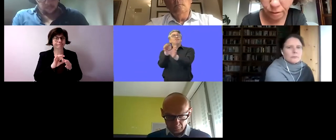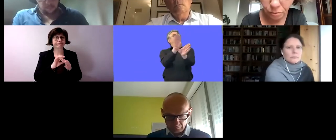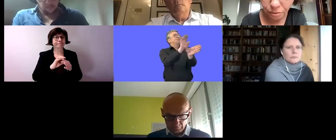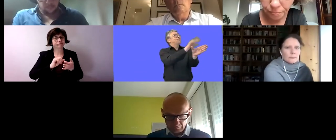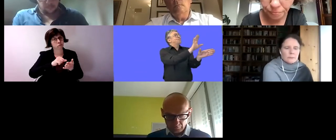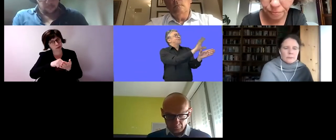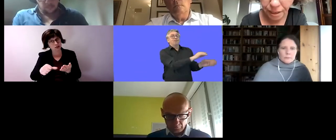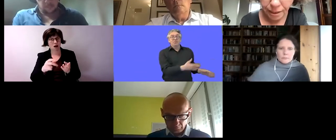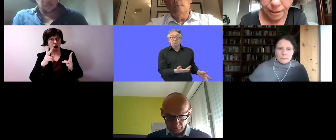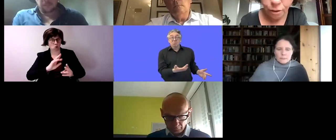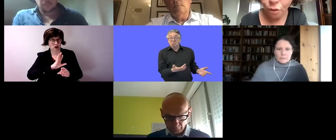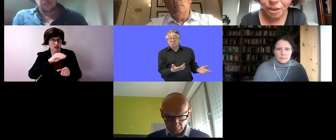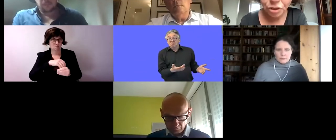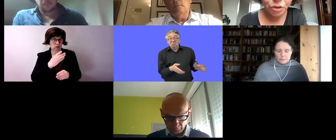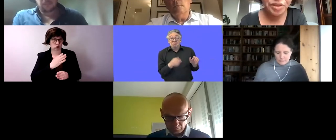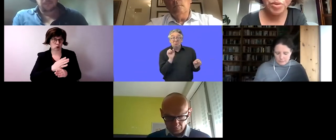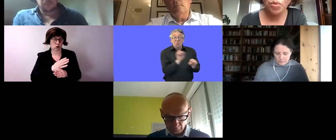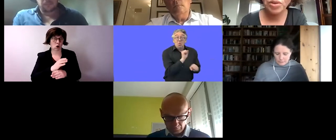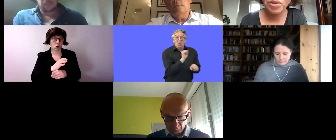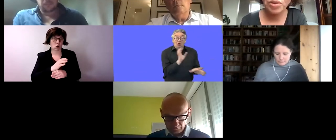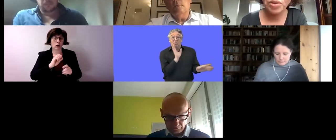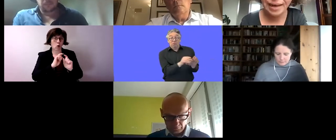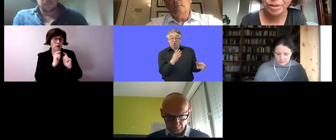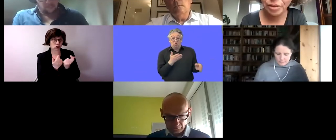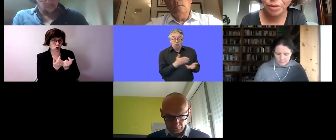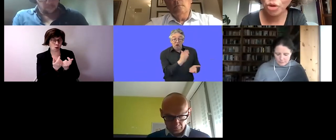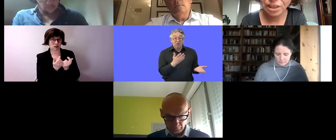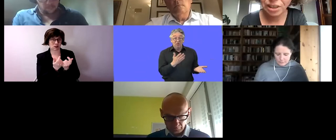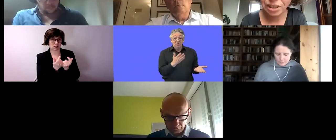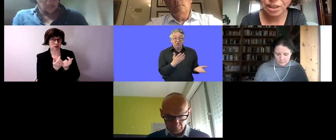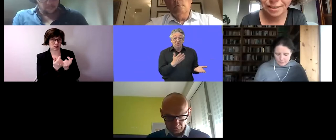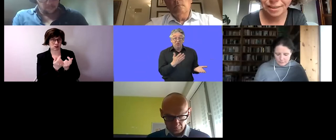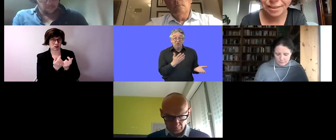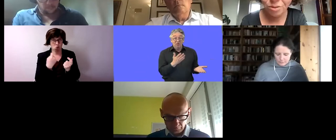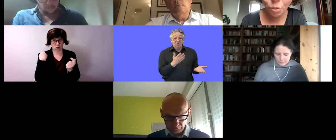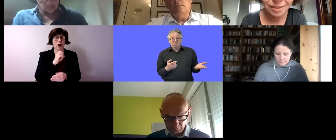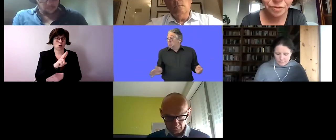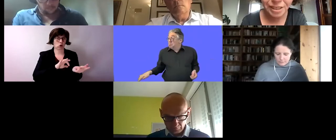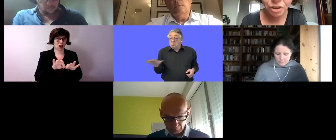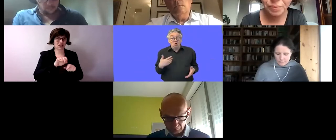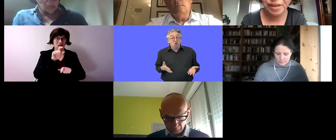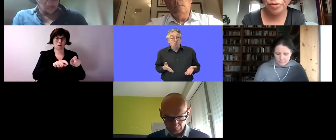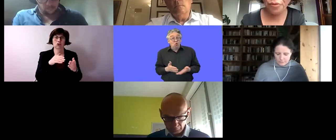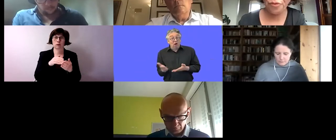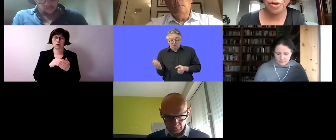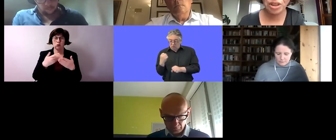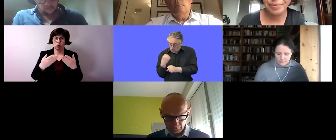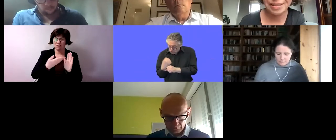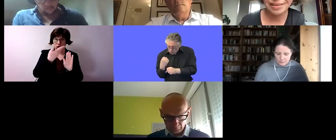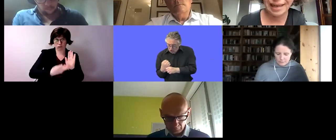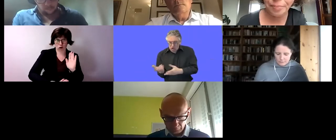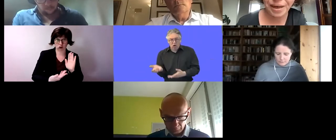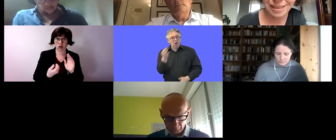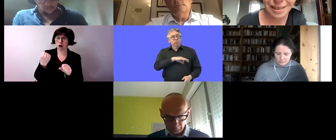labor market and has a right to appropriate pay the